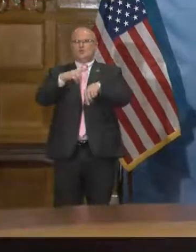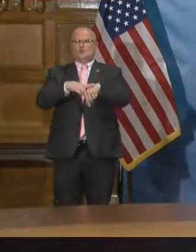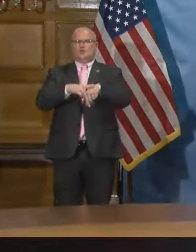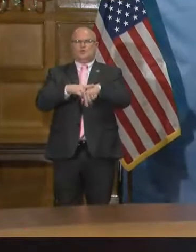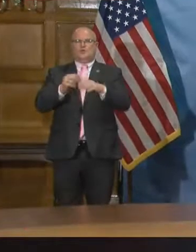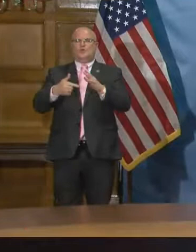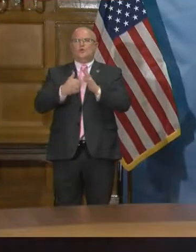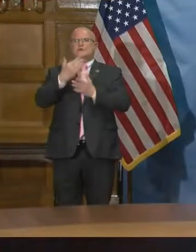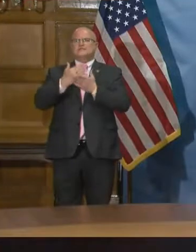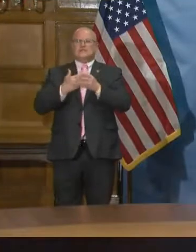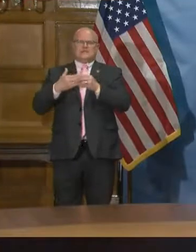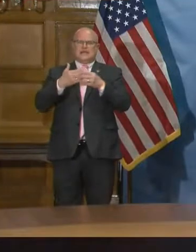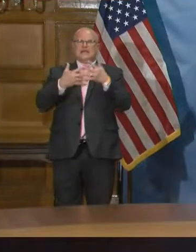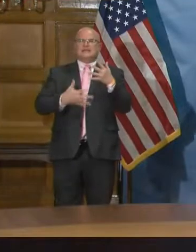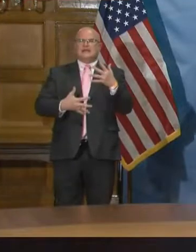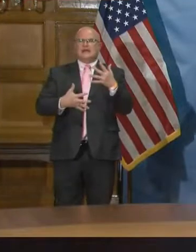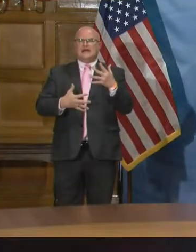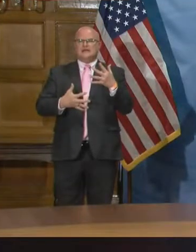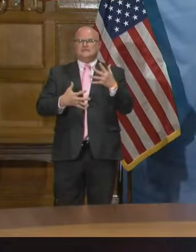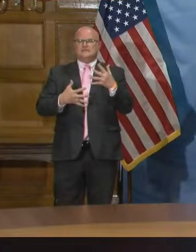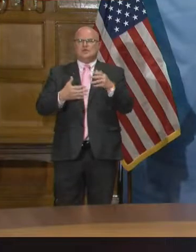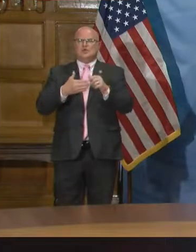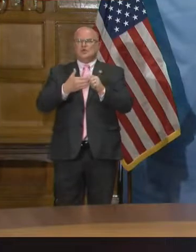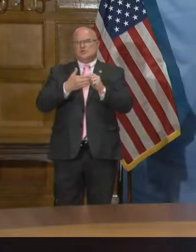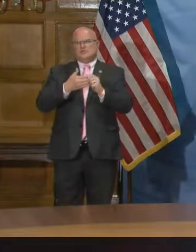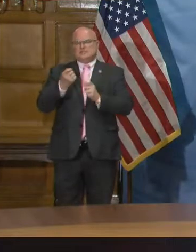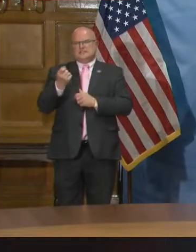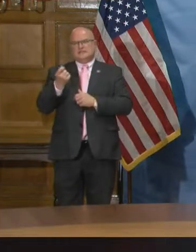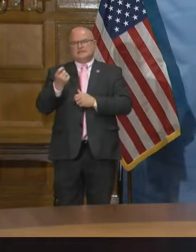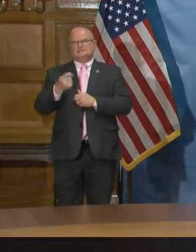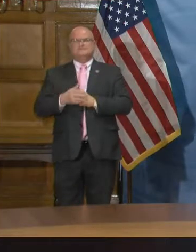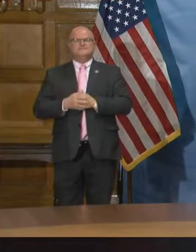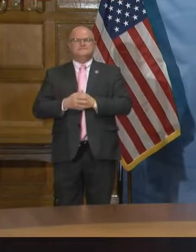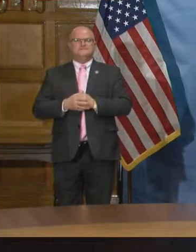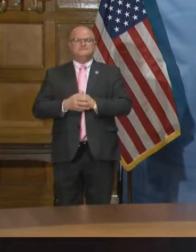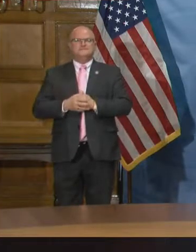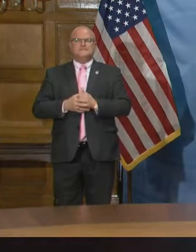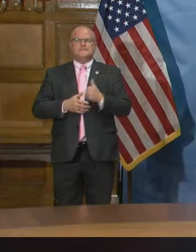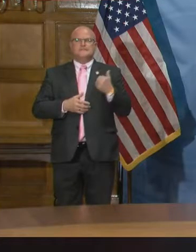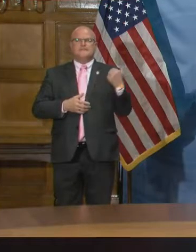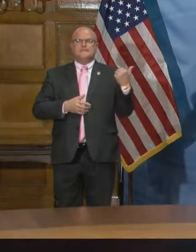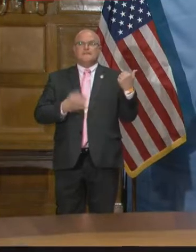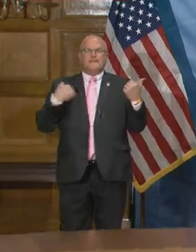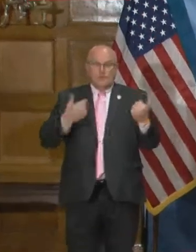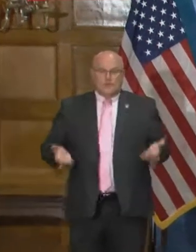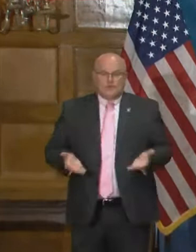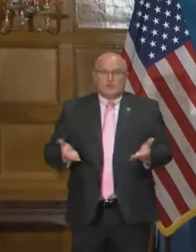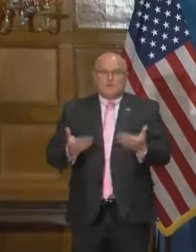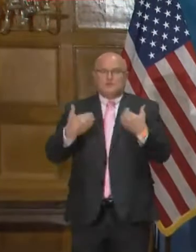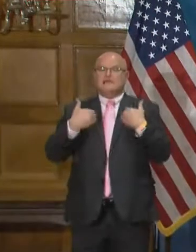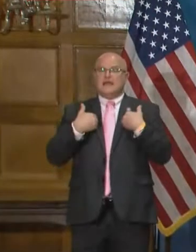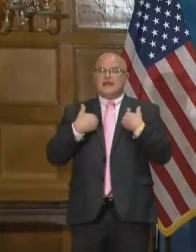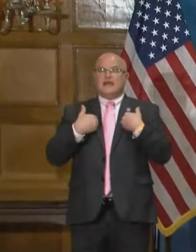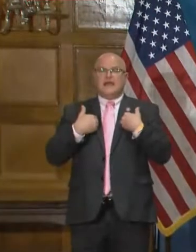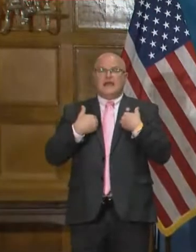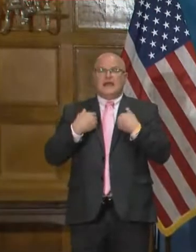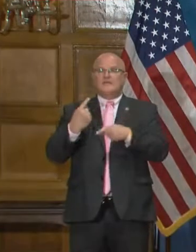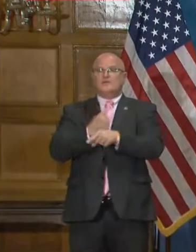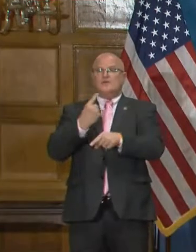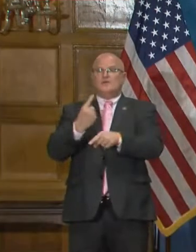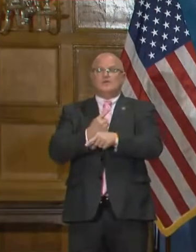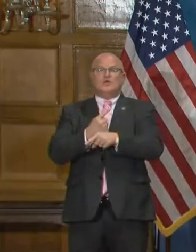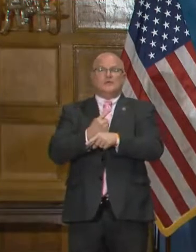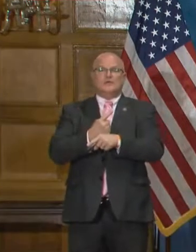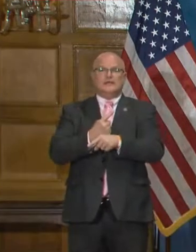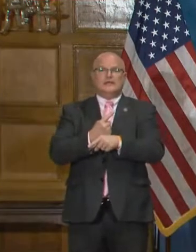once some of those guidelines were sort of loosened up a bit. Well, we encourage them to have appropriate